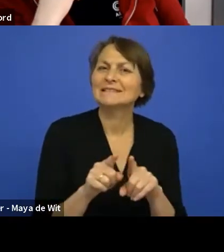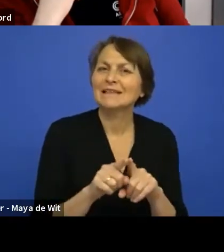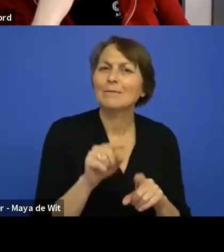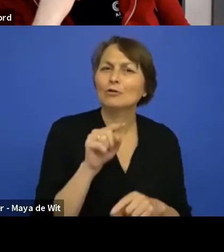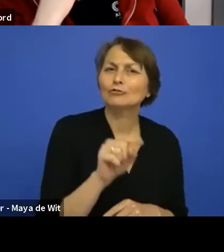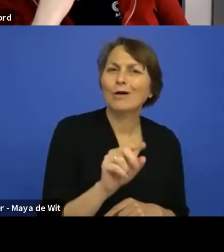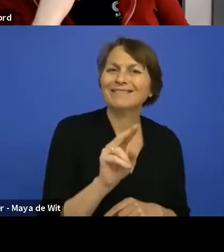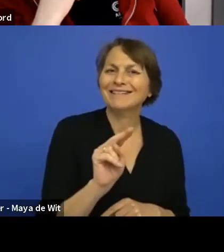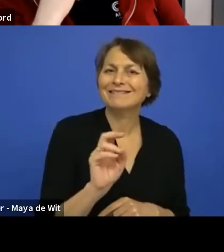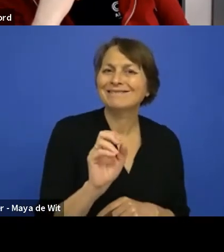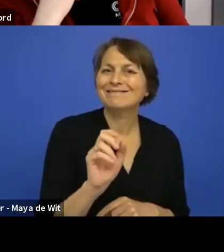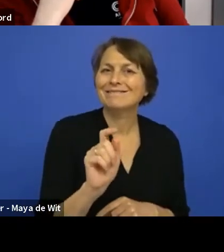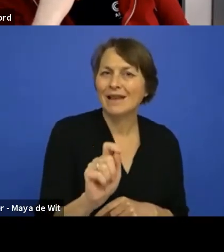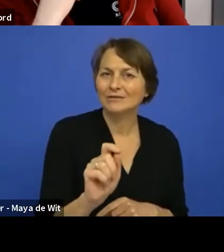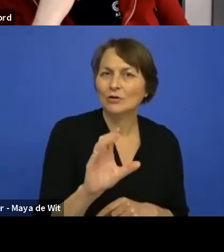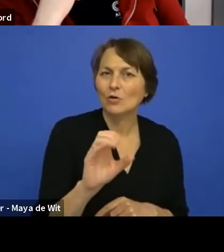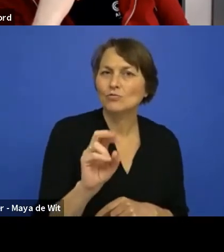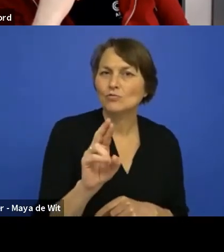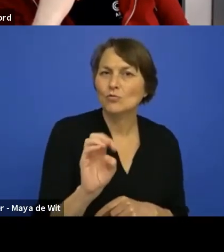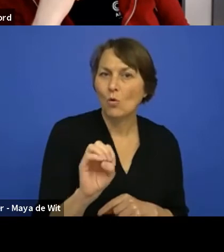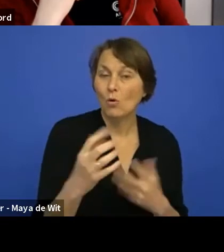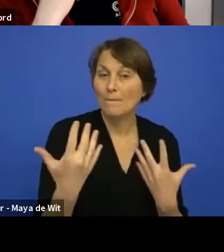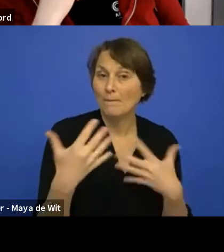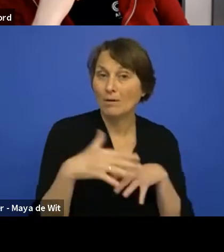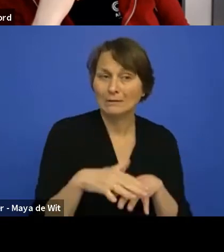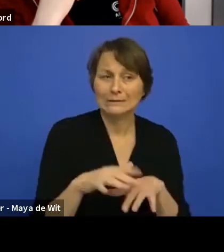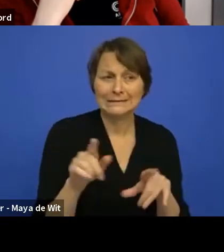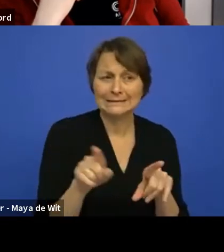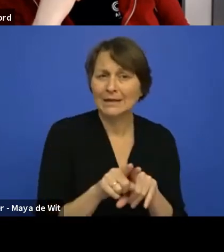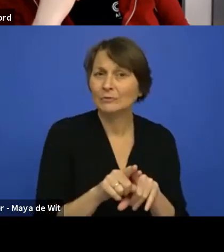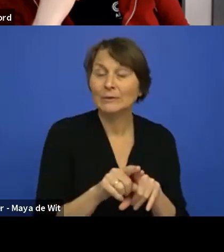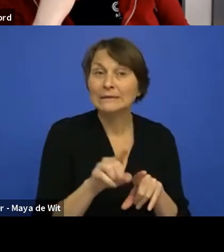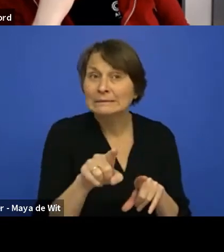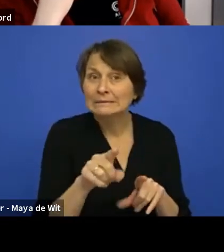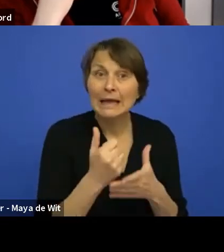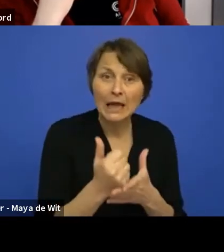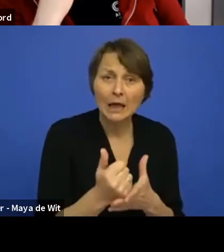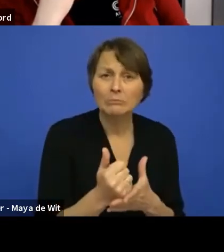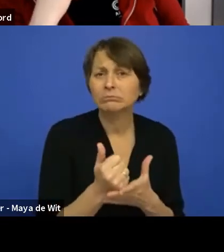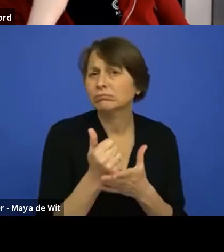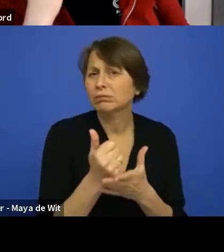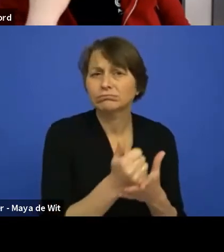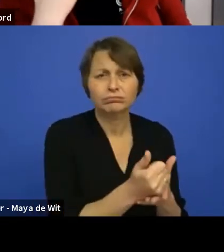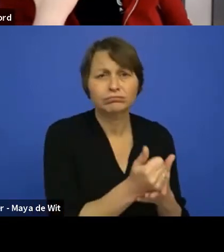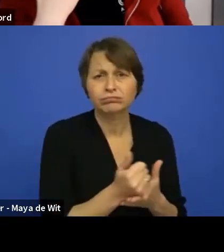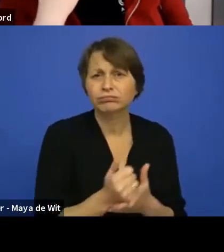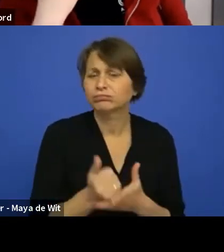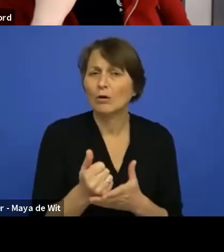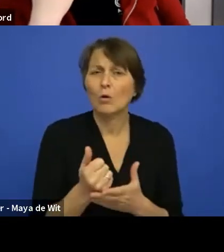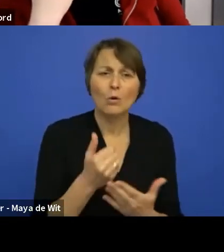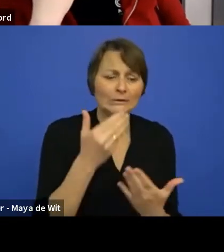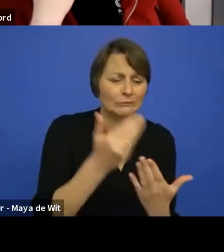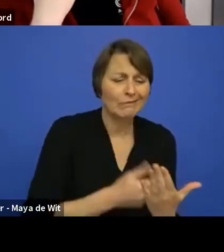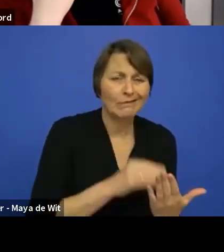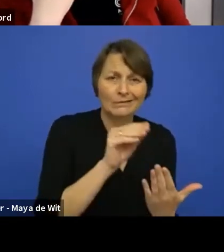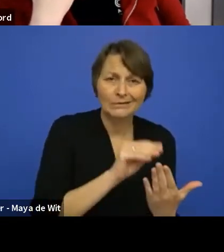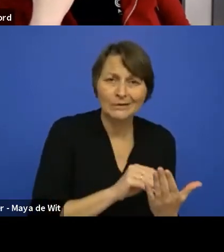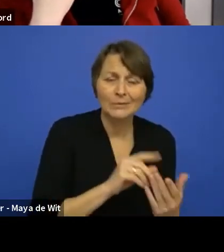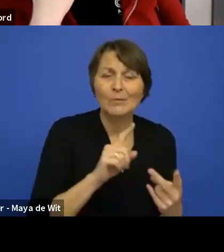we will of course, uh, reach out and help as much as we can and document and do webinars and do, uh, all of the